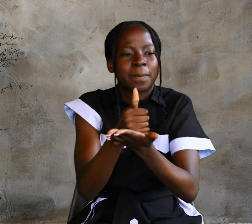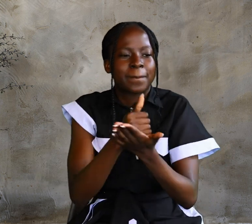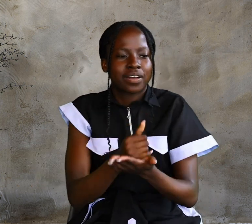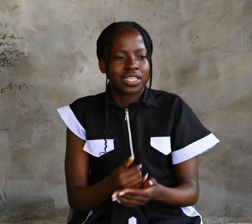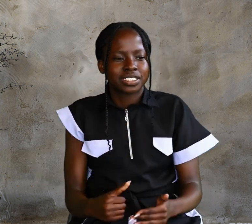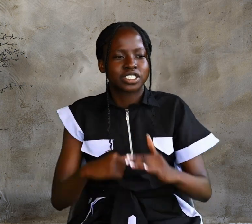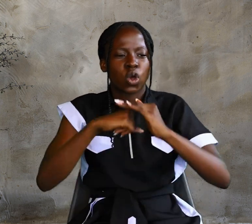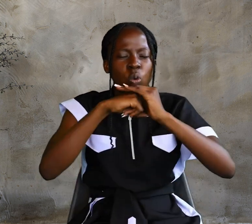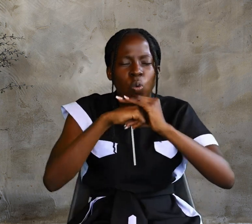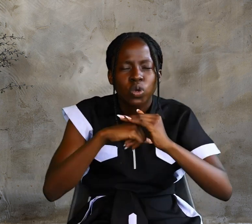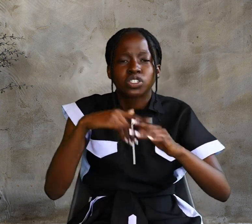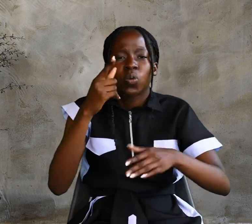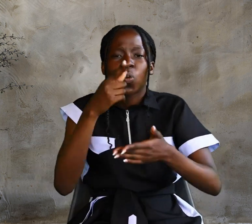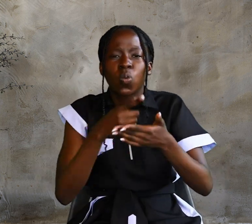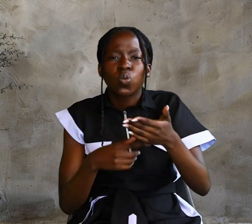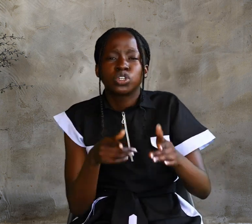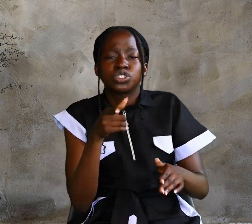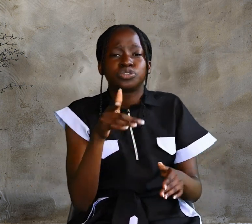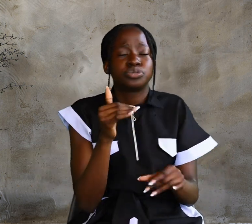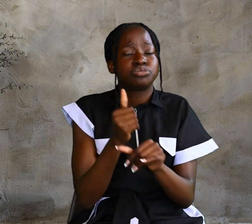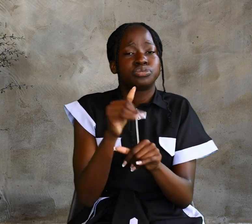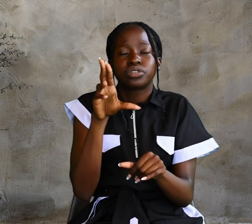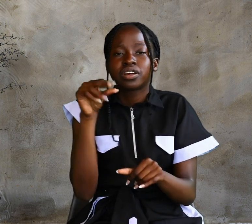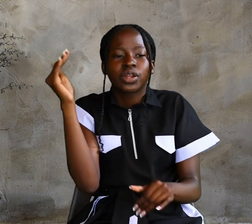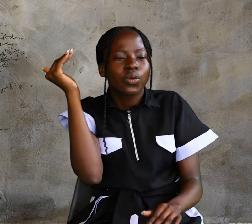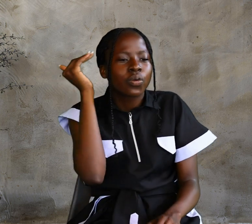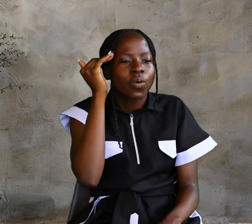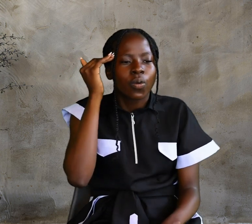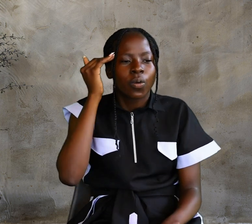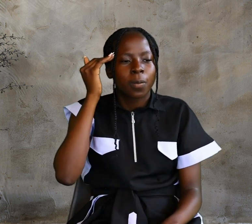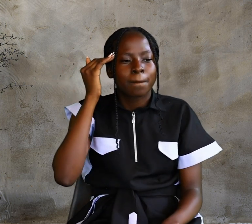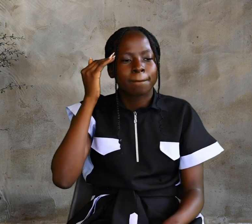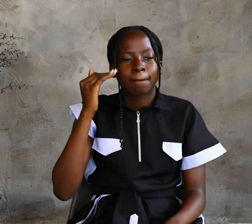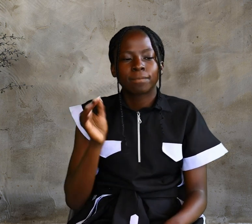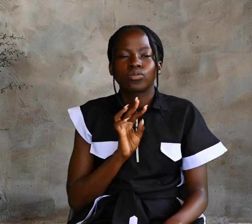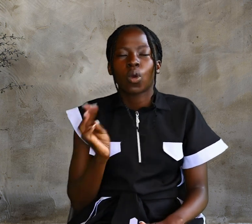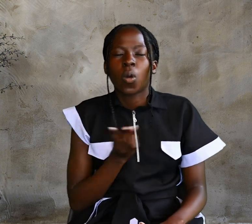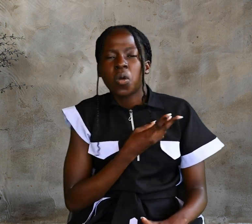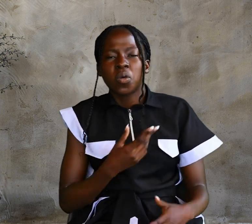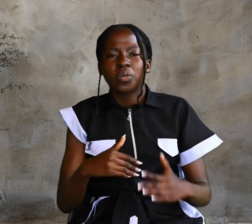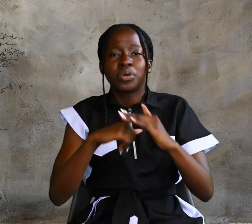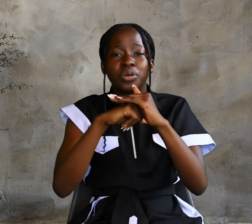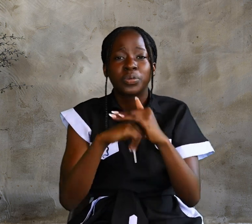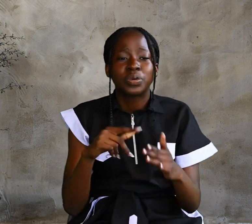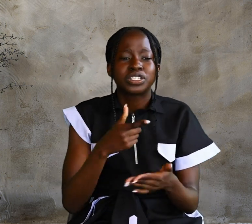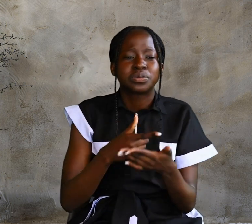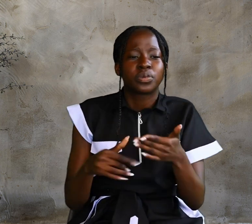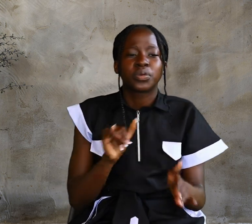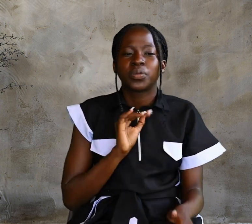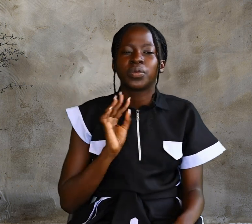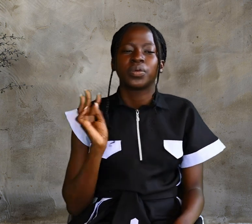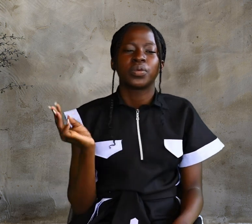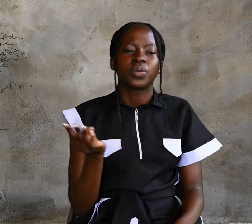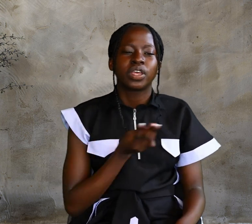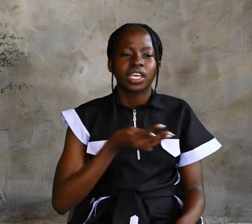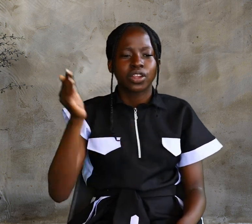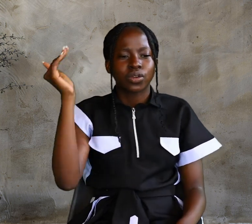You Samaritans. You Samaritans what you do not know. We worship